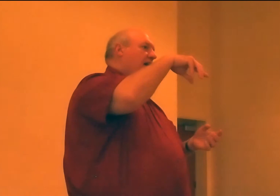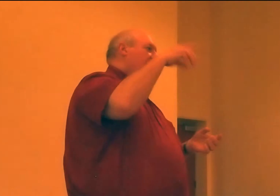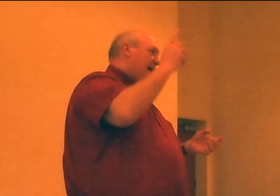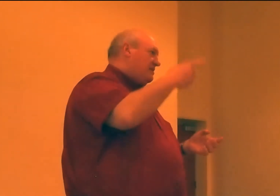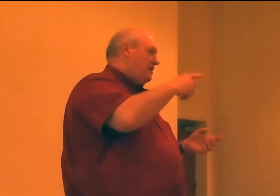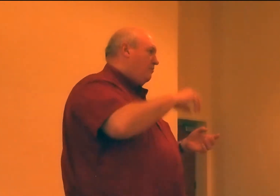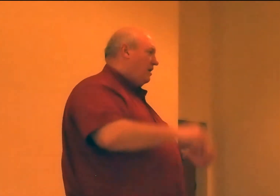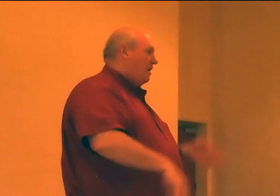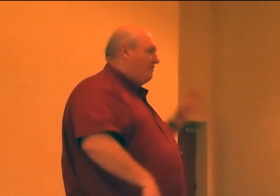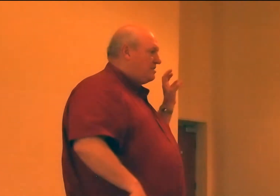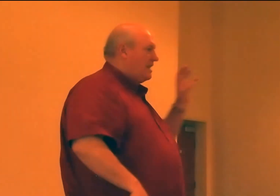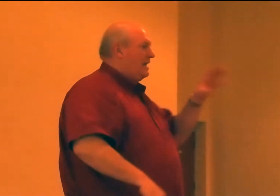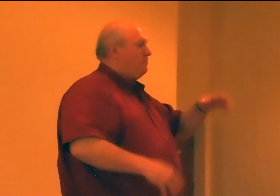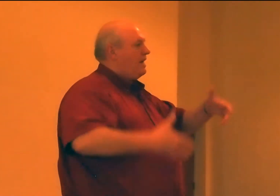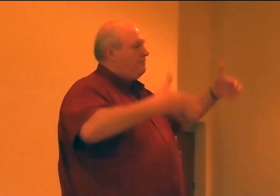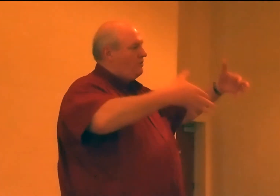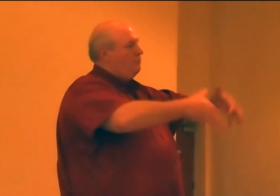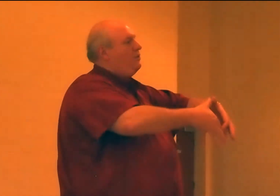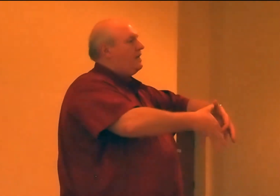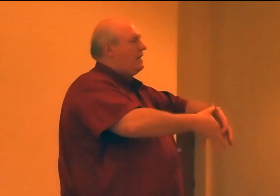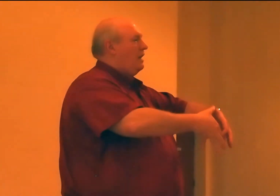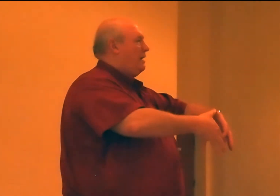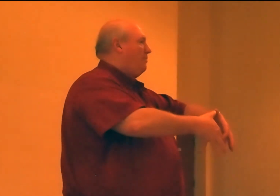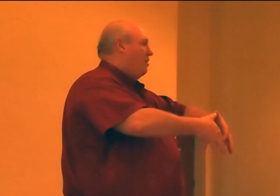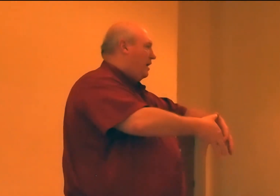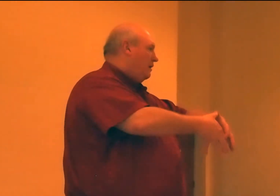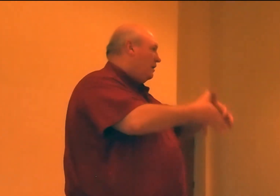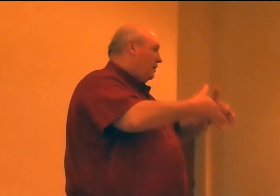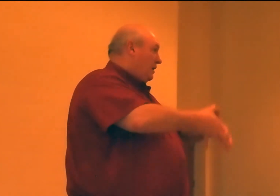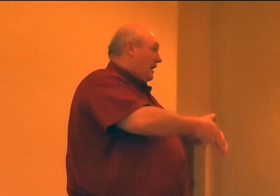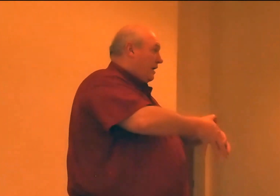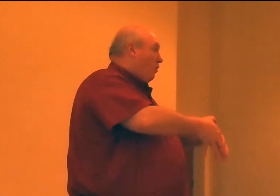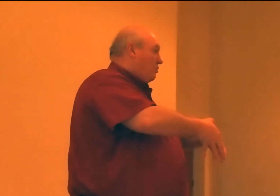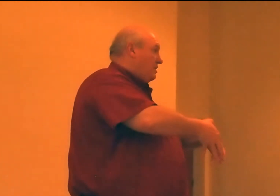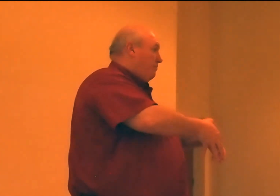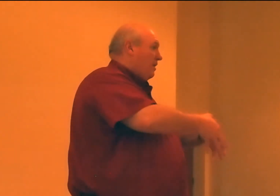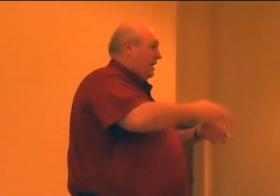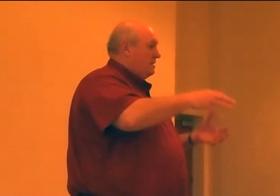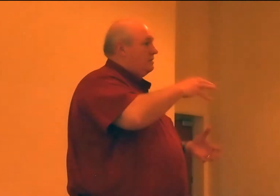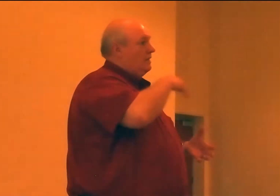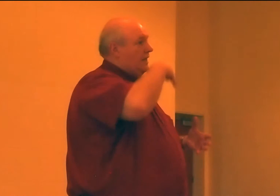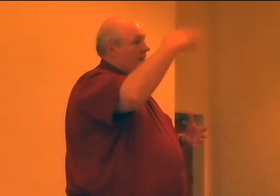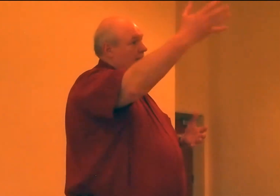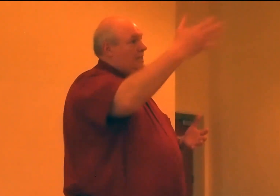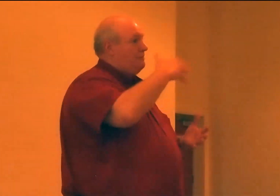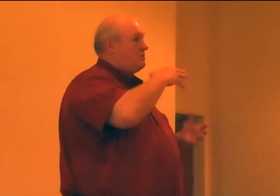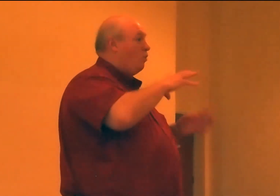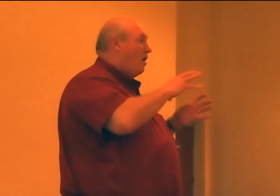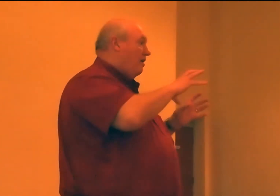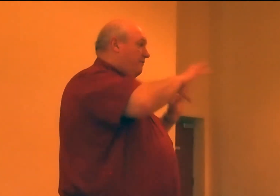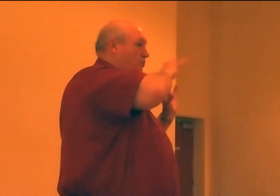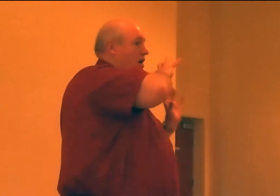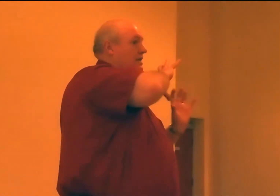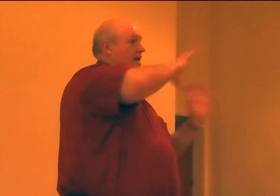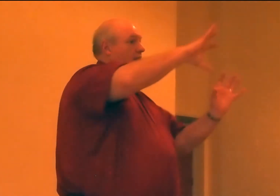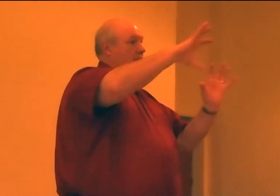cut an X in the middle of it, slide the pipe through, put a clamp on it, and it holds it in place. And that keeps the water from running down the